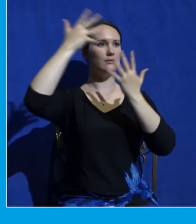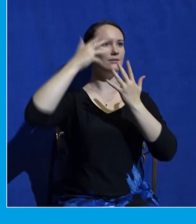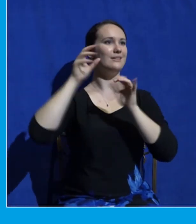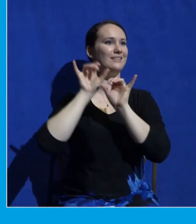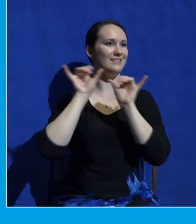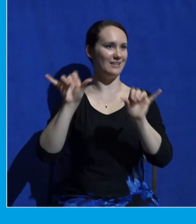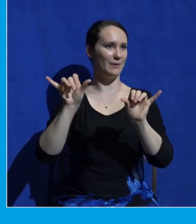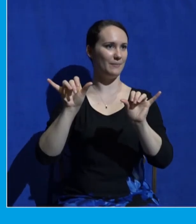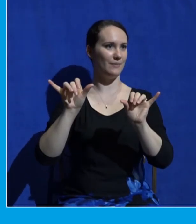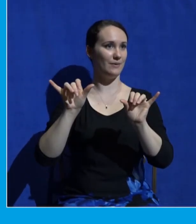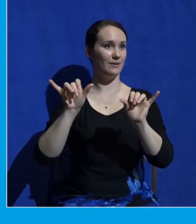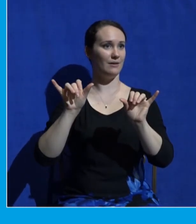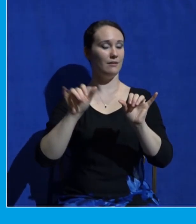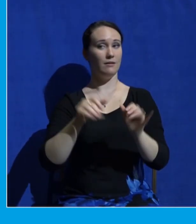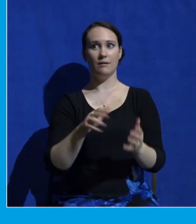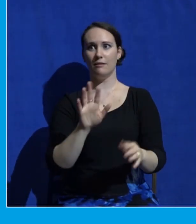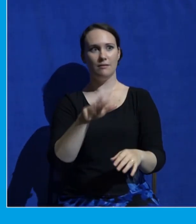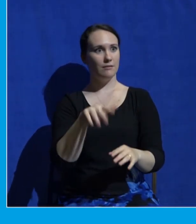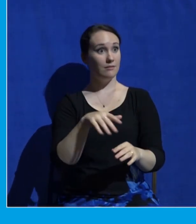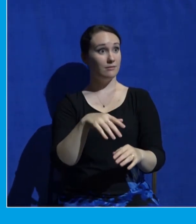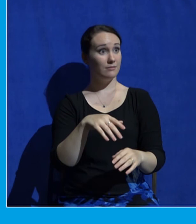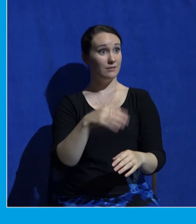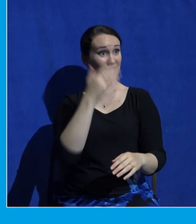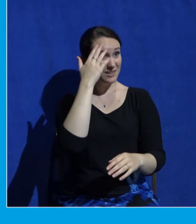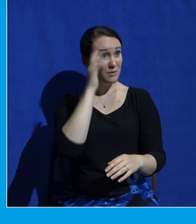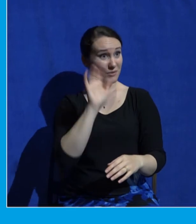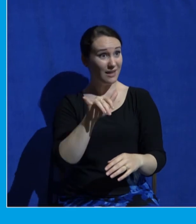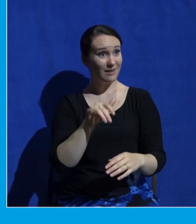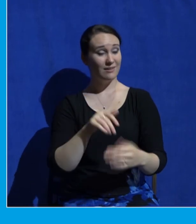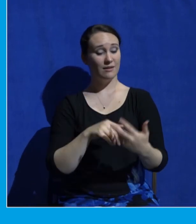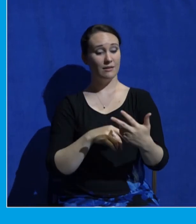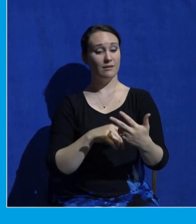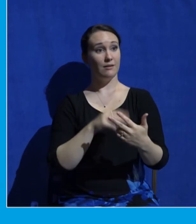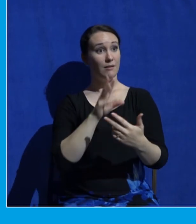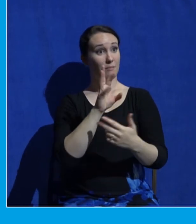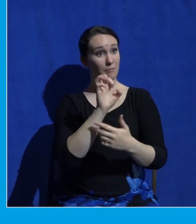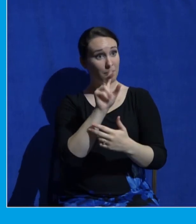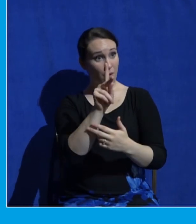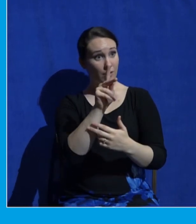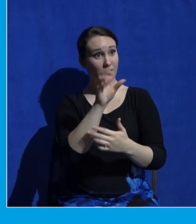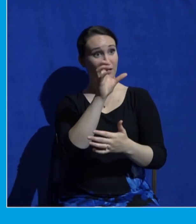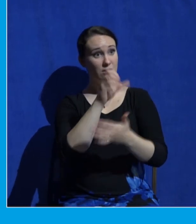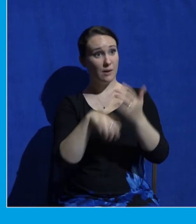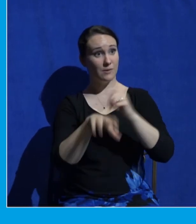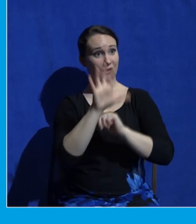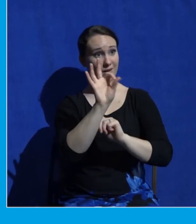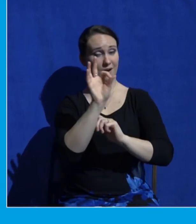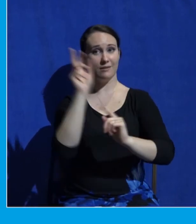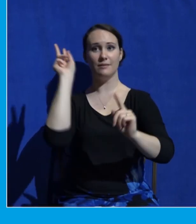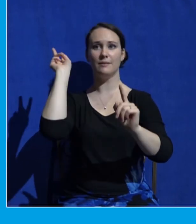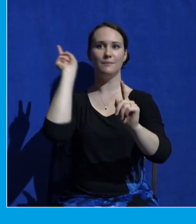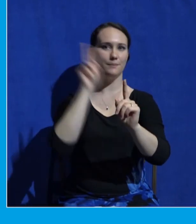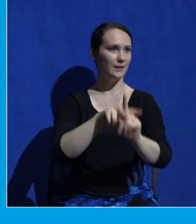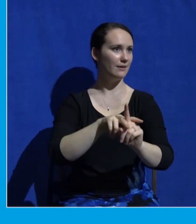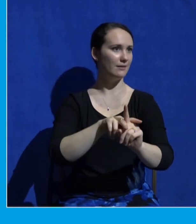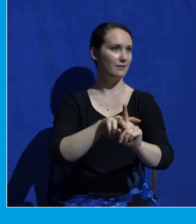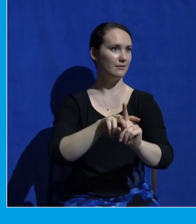Mark chapter 9 and landed it in your lap Christian? the more you behold